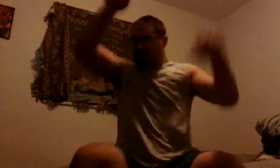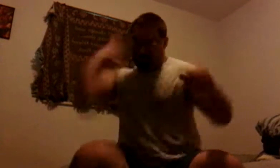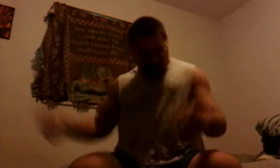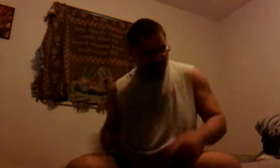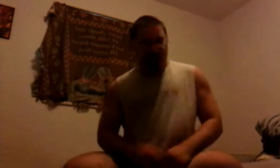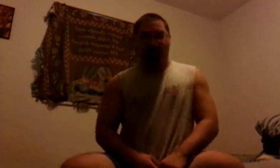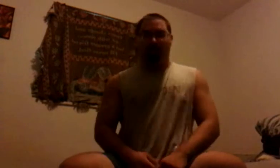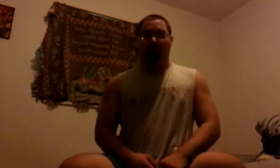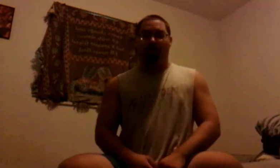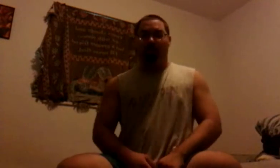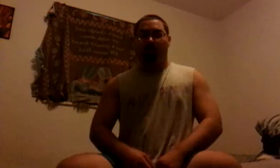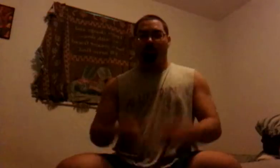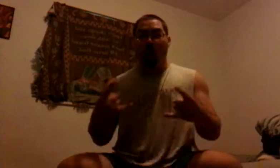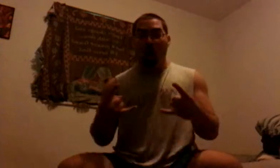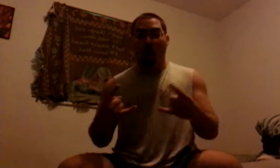Yeah!